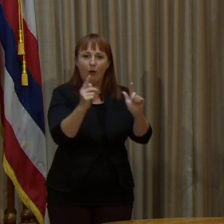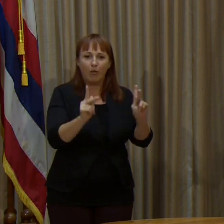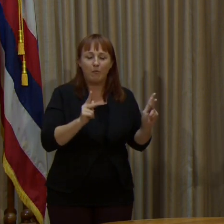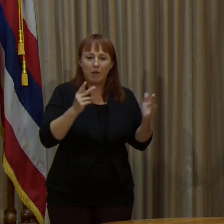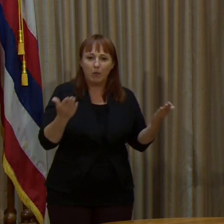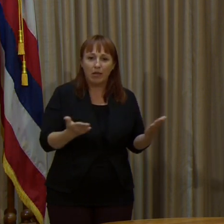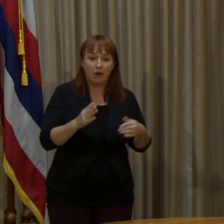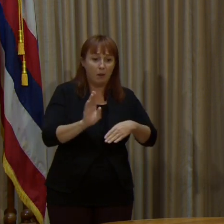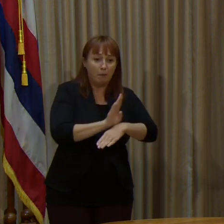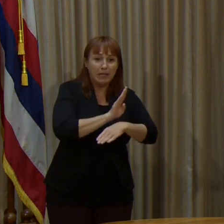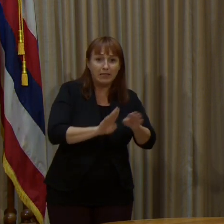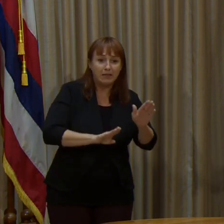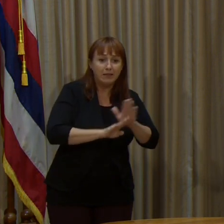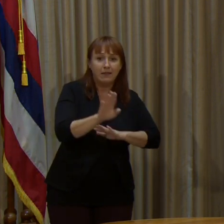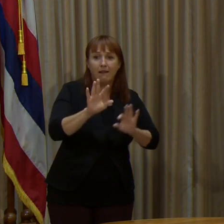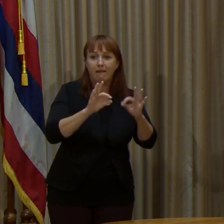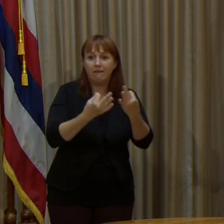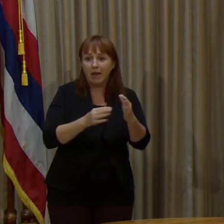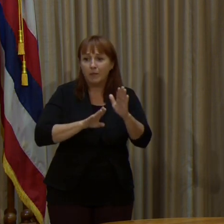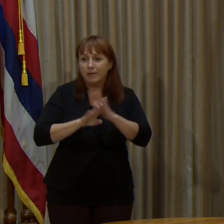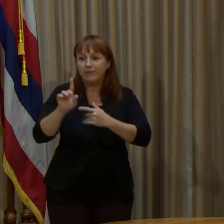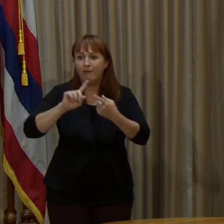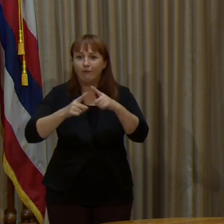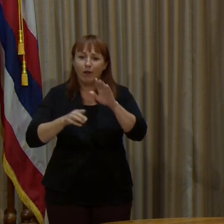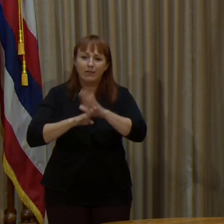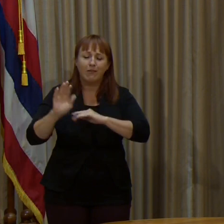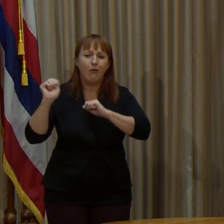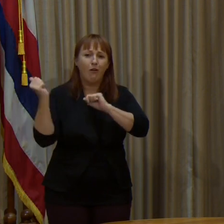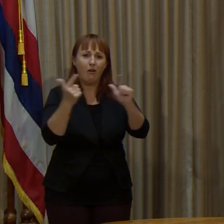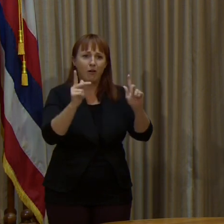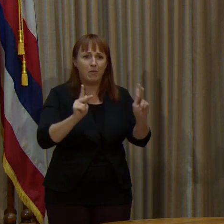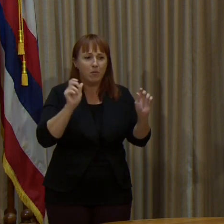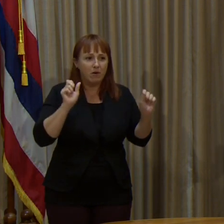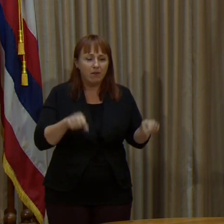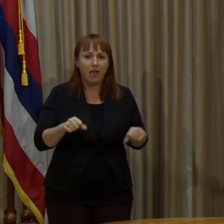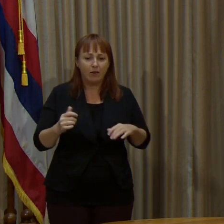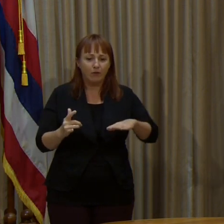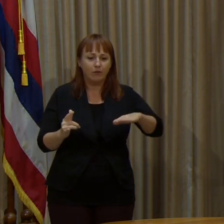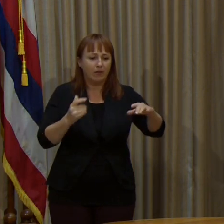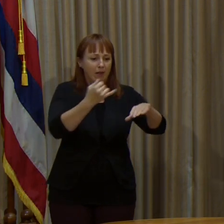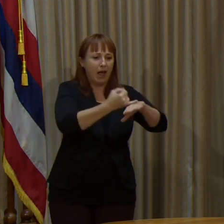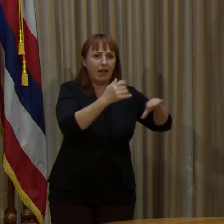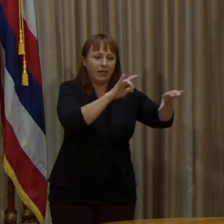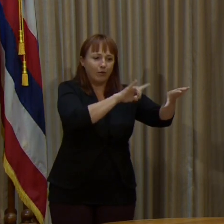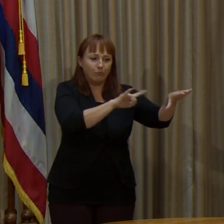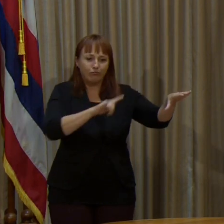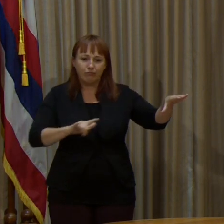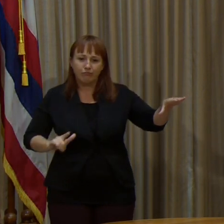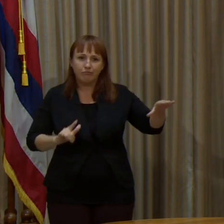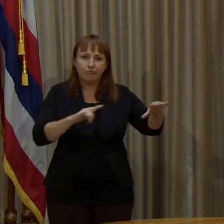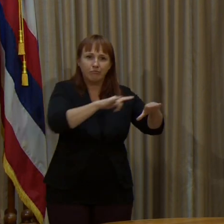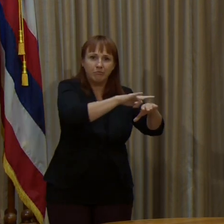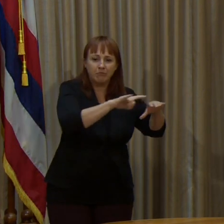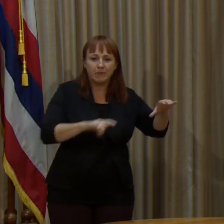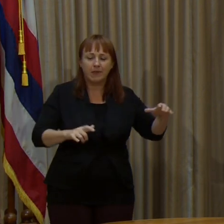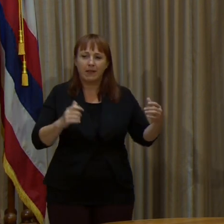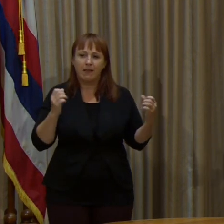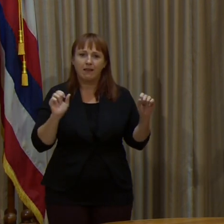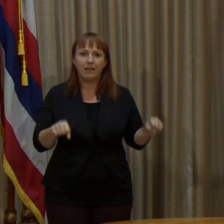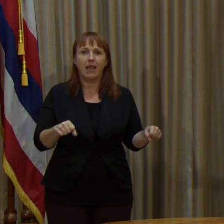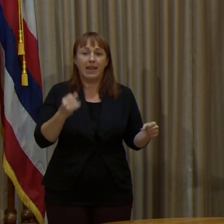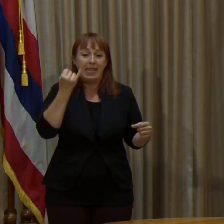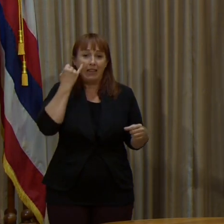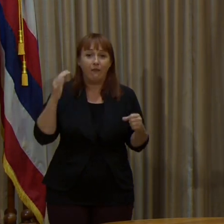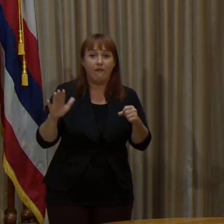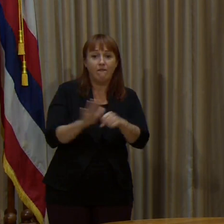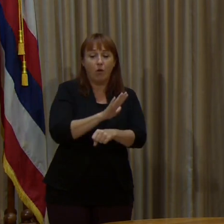both business, family, friends, all of our people being able to move between the counties and have this ability. If